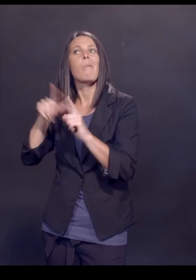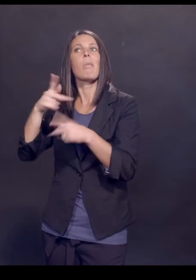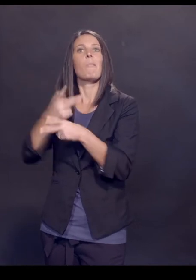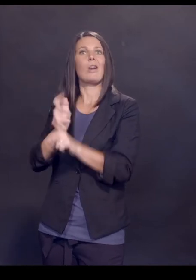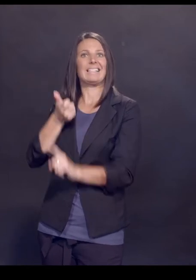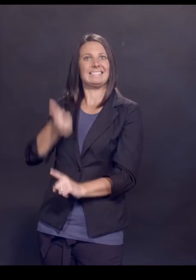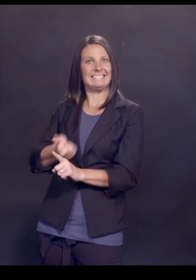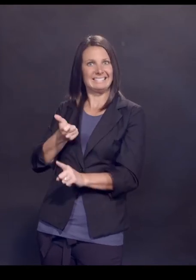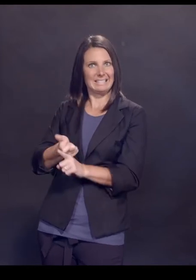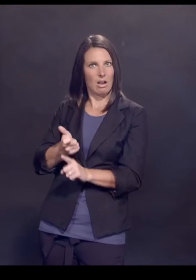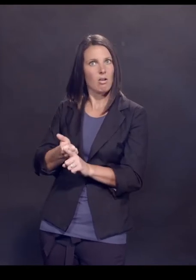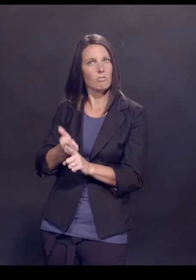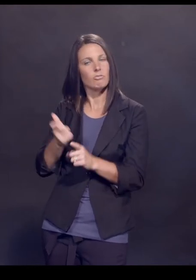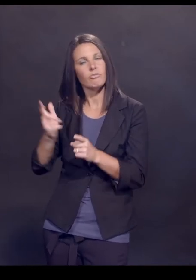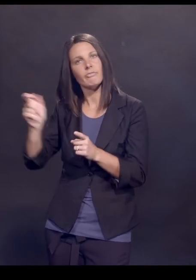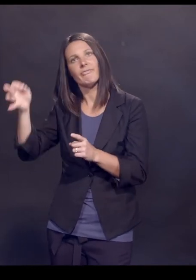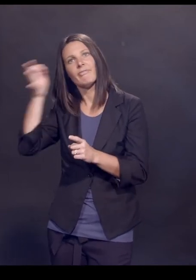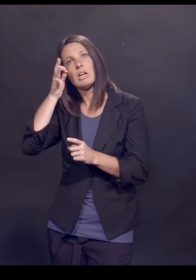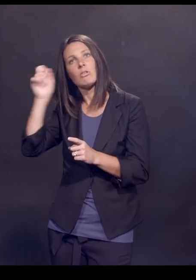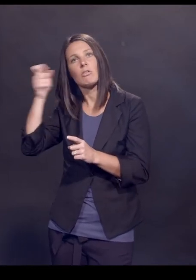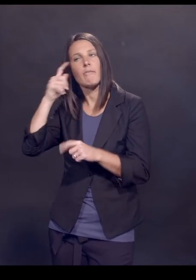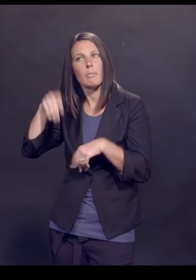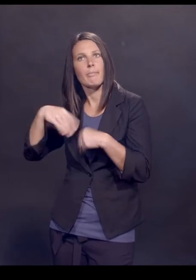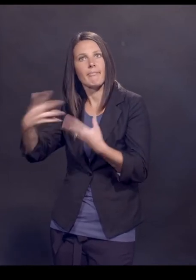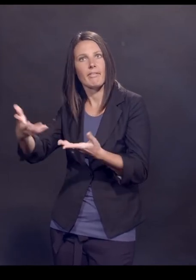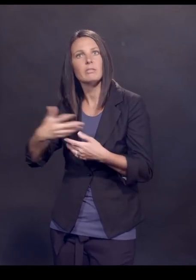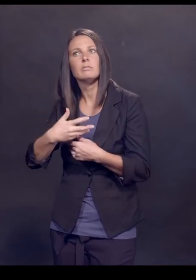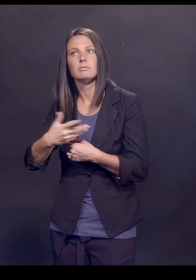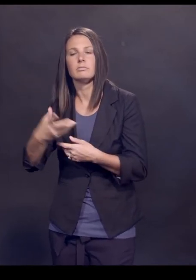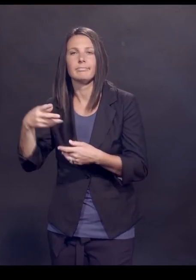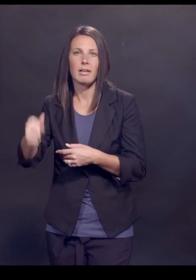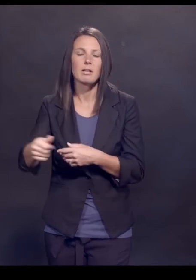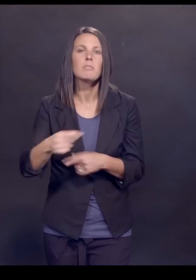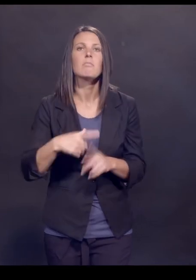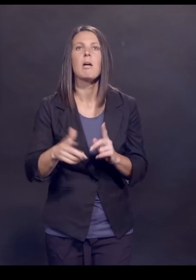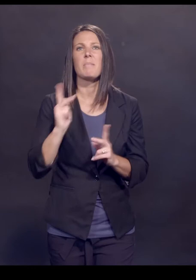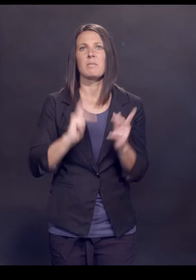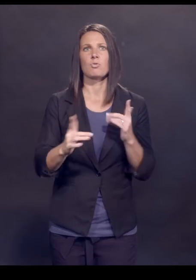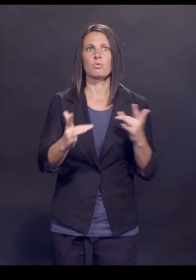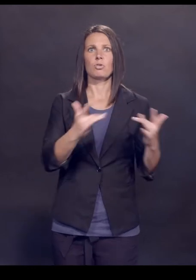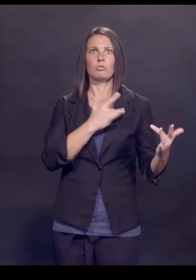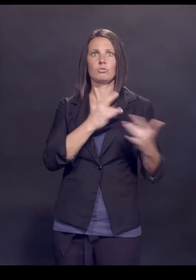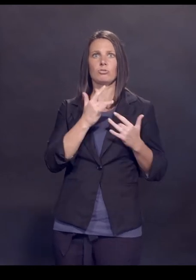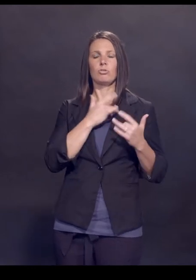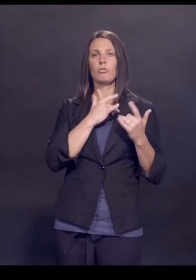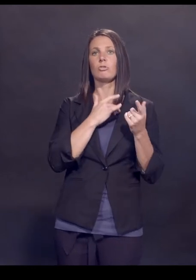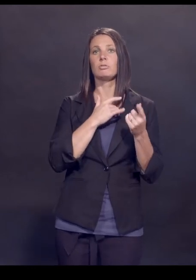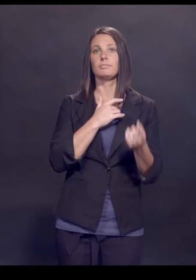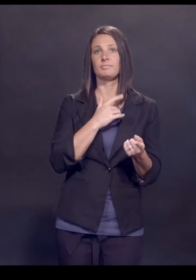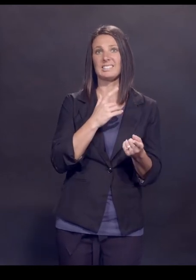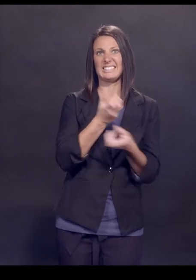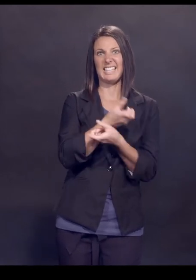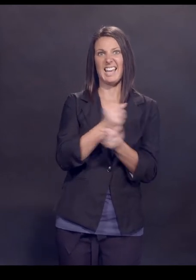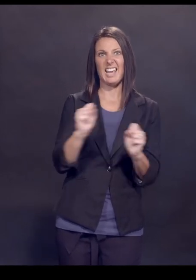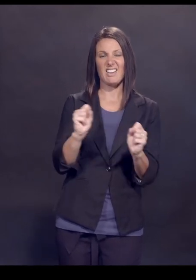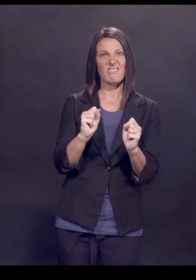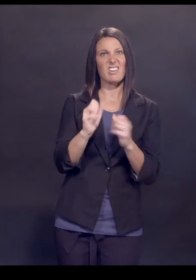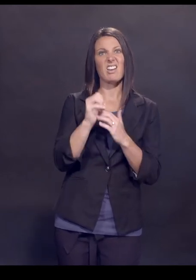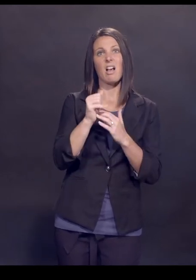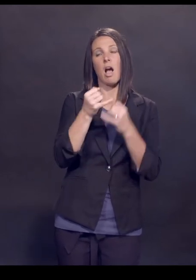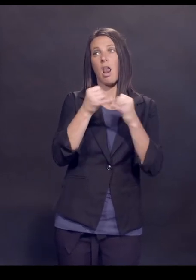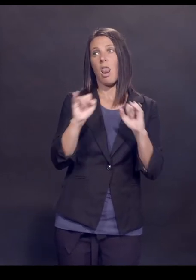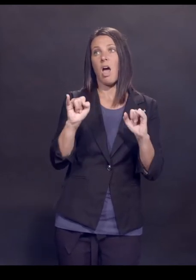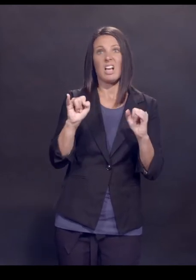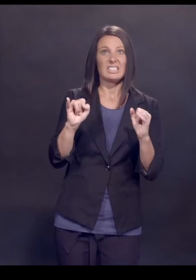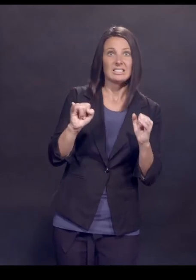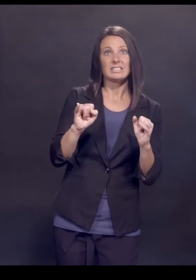federal government. So they essentially had a guaranteed market. But I don't think people should worry that in any sense safety guidelines were truncated